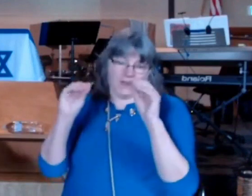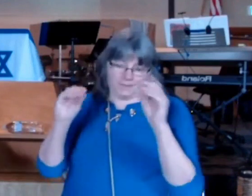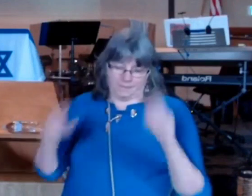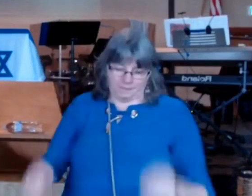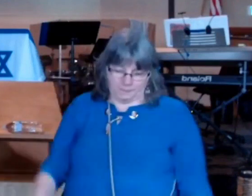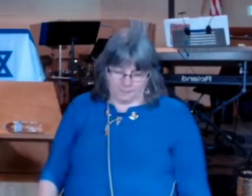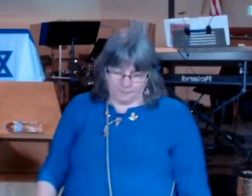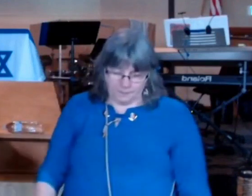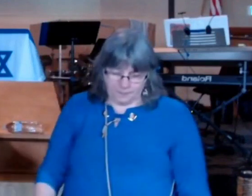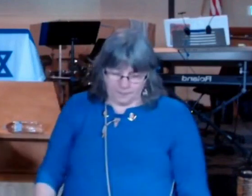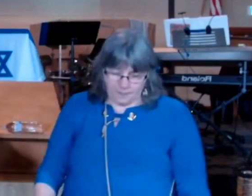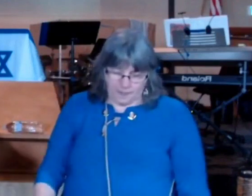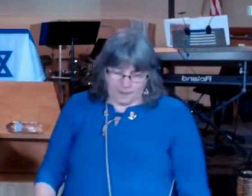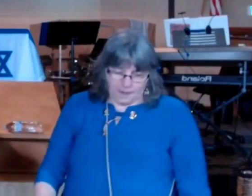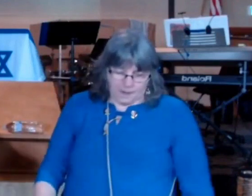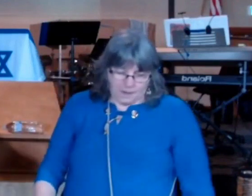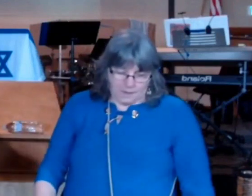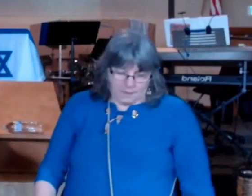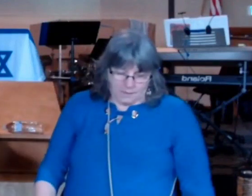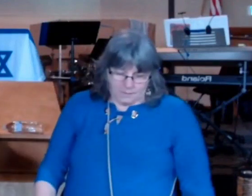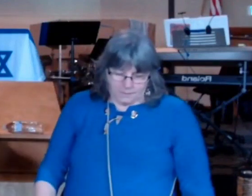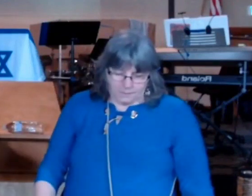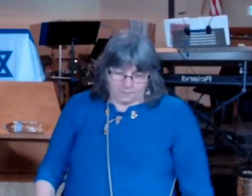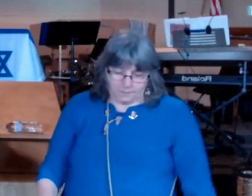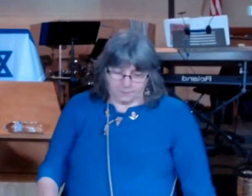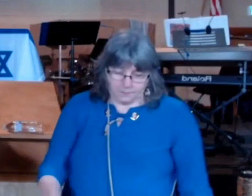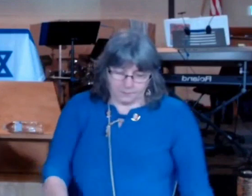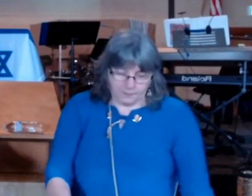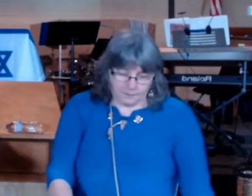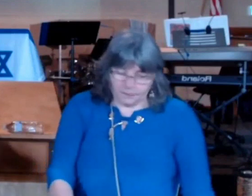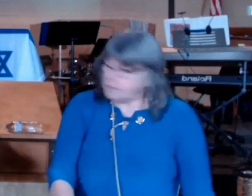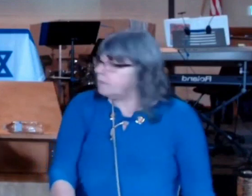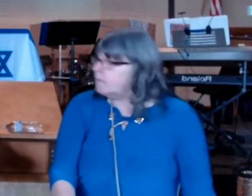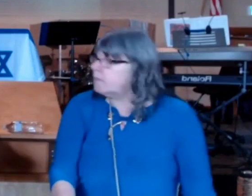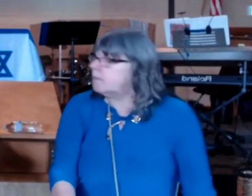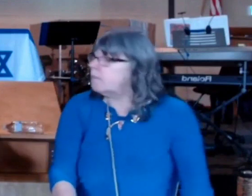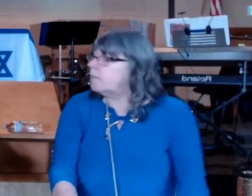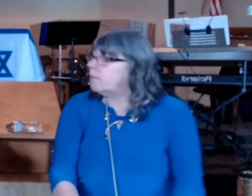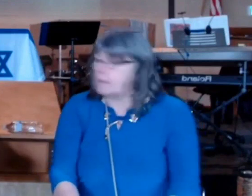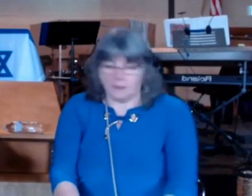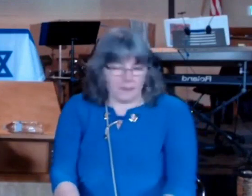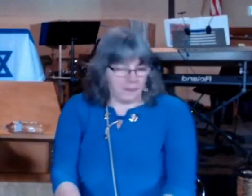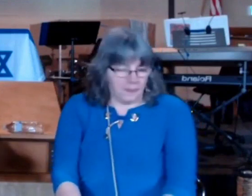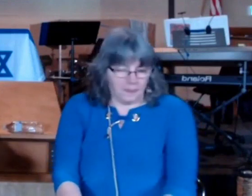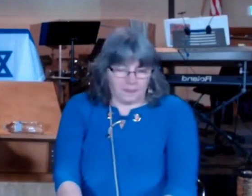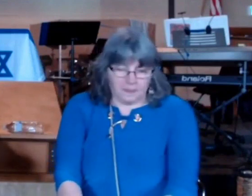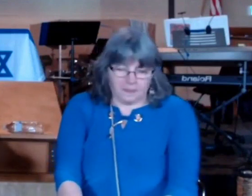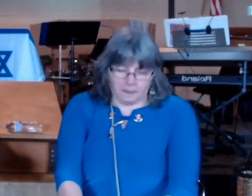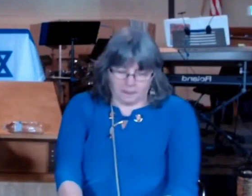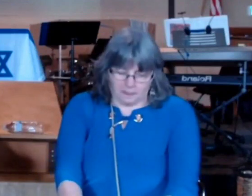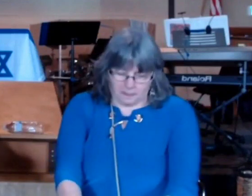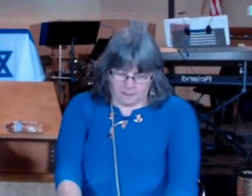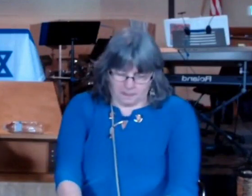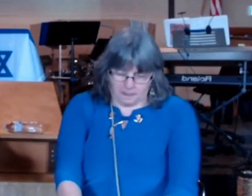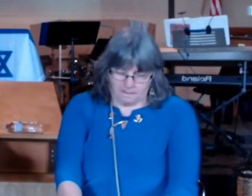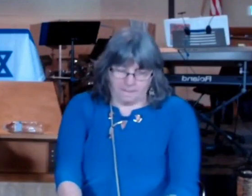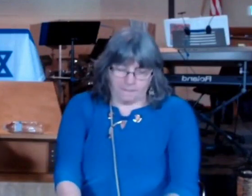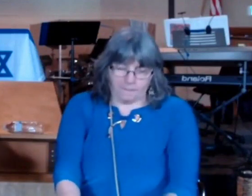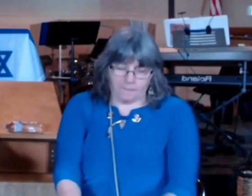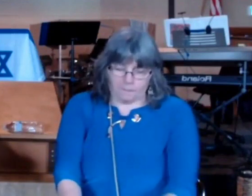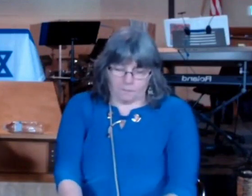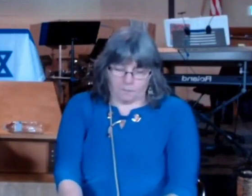there are some parts of the Talmud where Judaism endorses the rejections